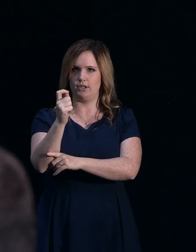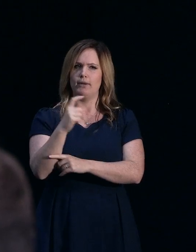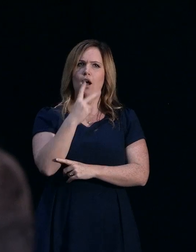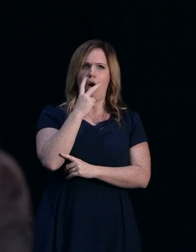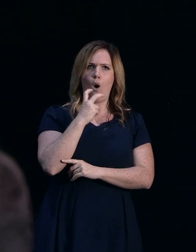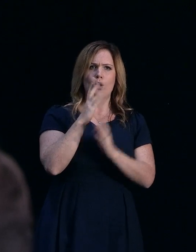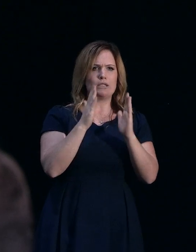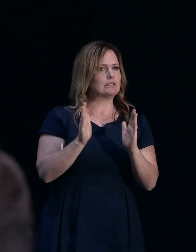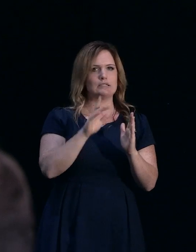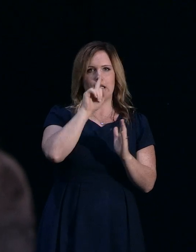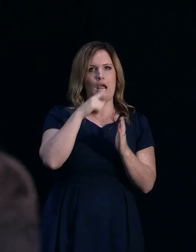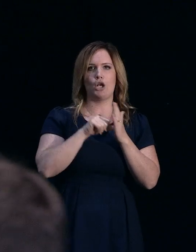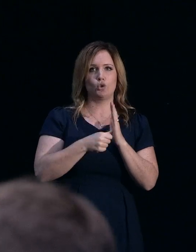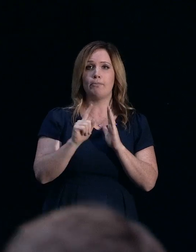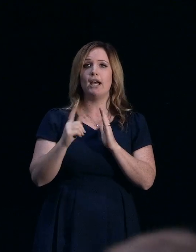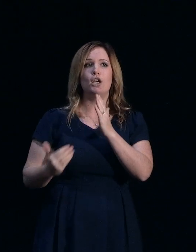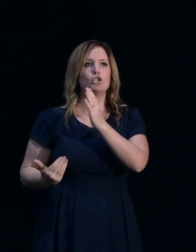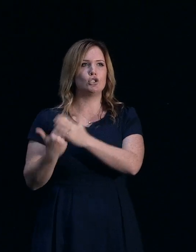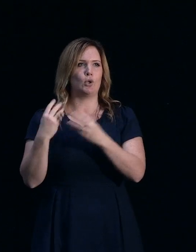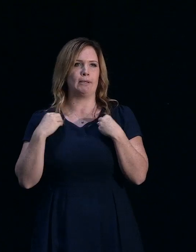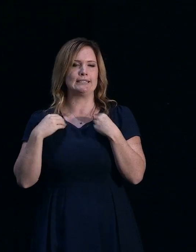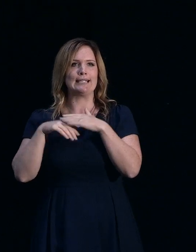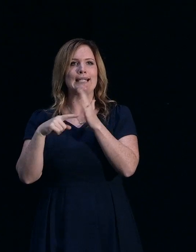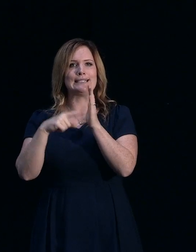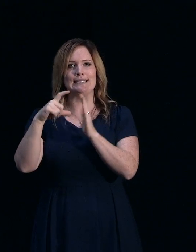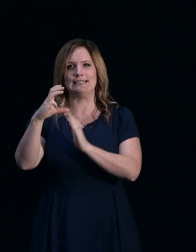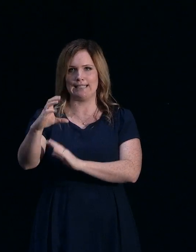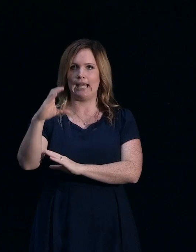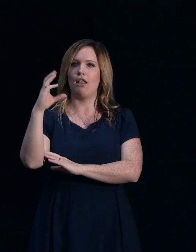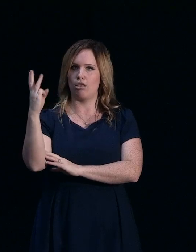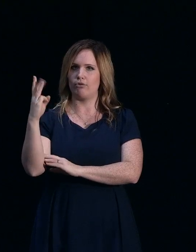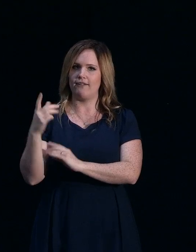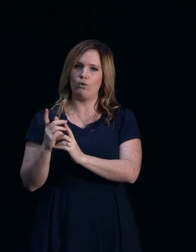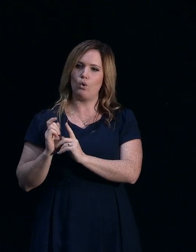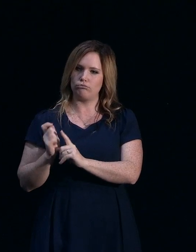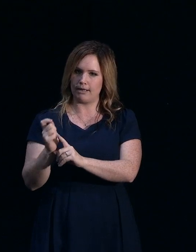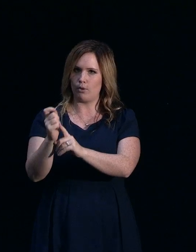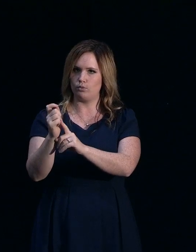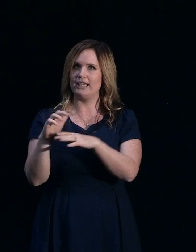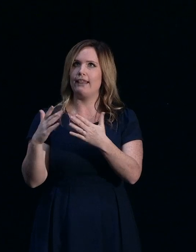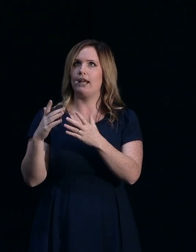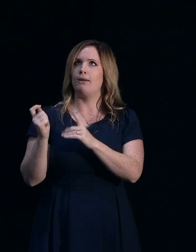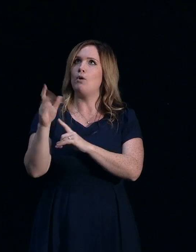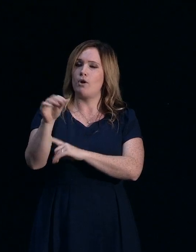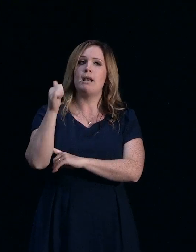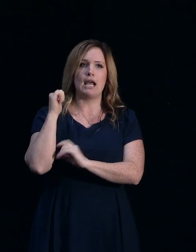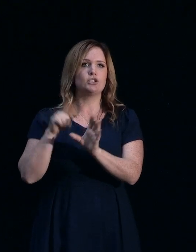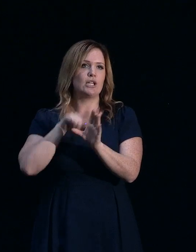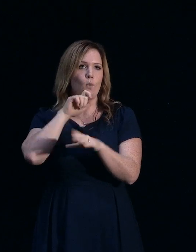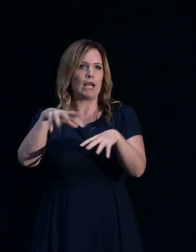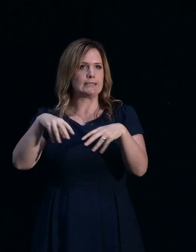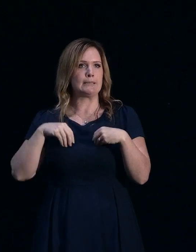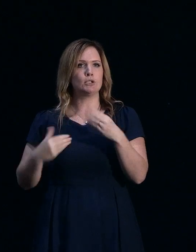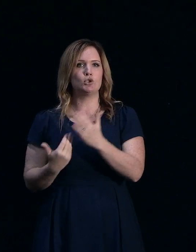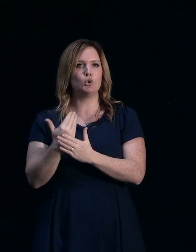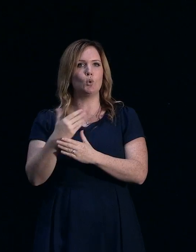but we will take on new business in TC3 for new builds. And that was pretty much anything built from last year. So we will take that on. And